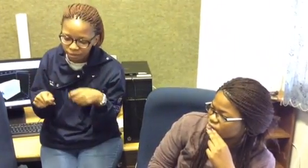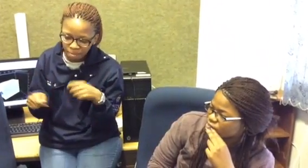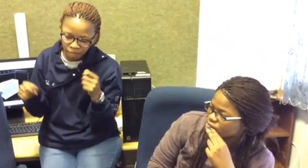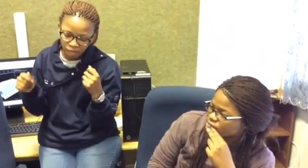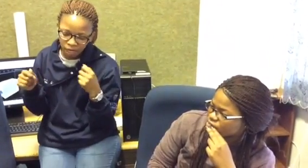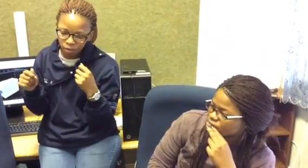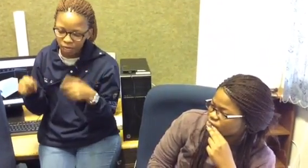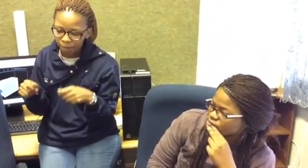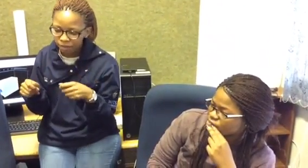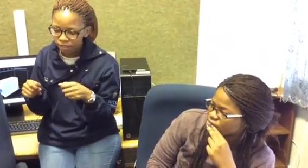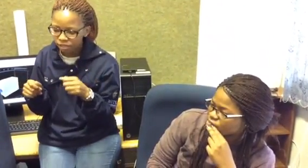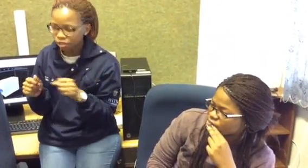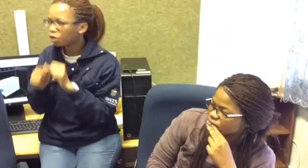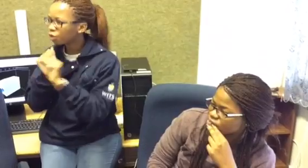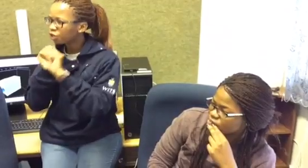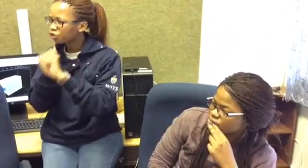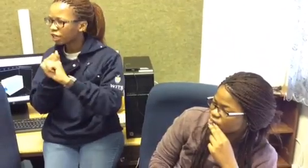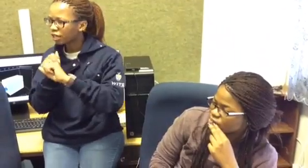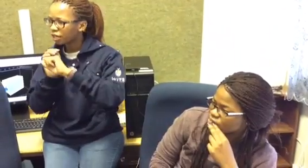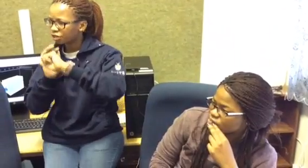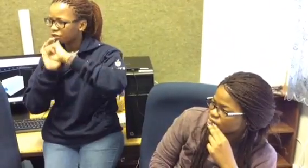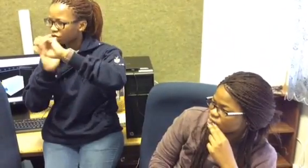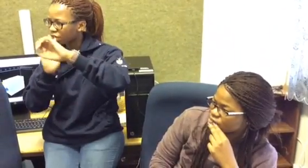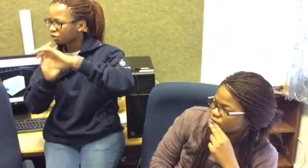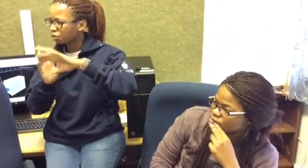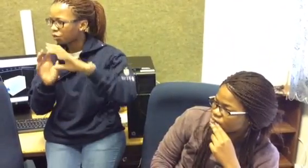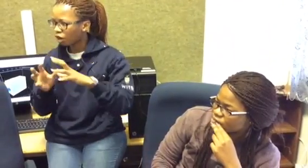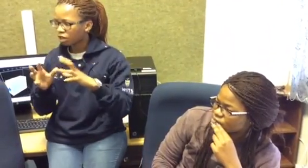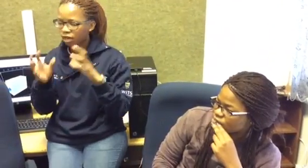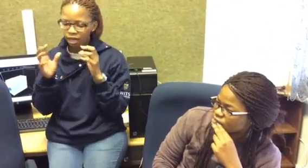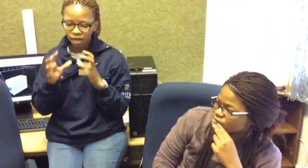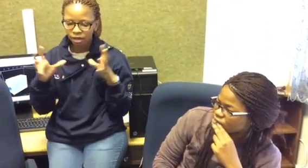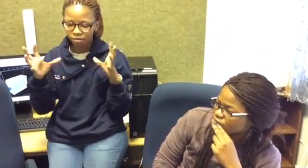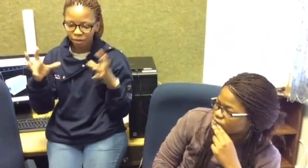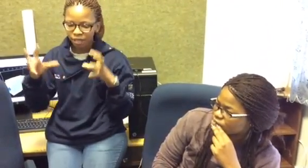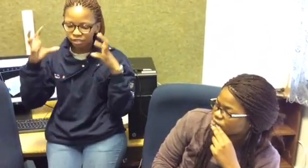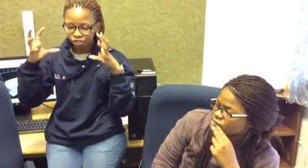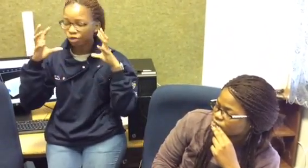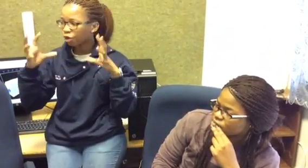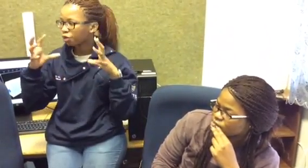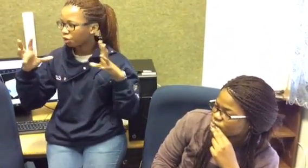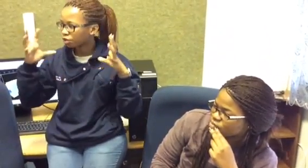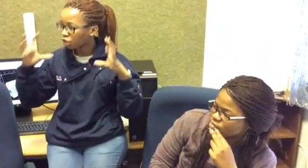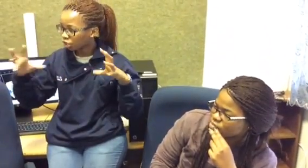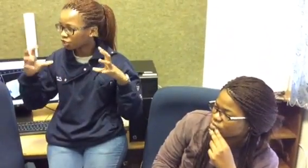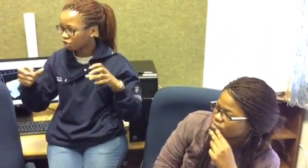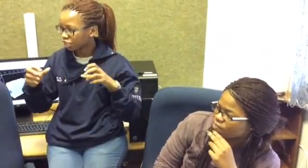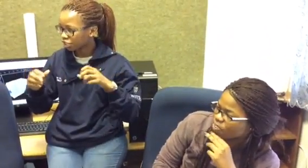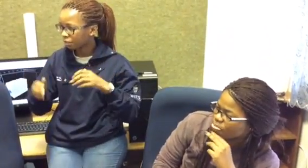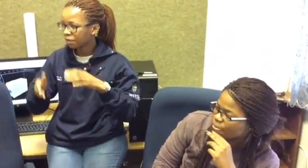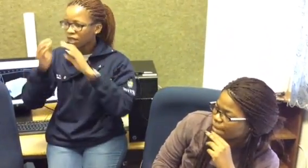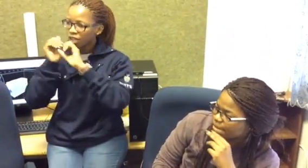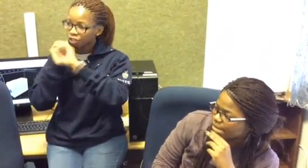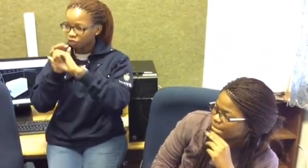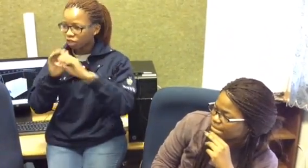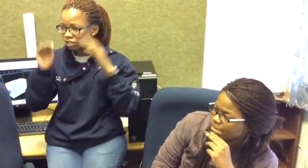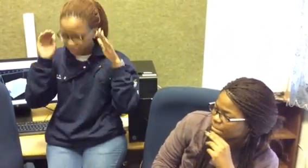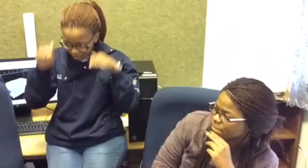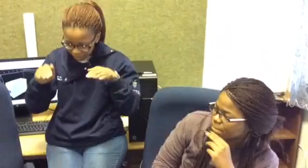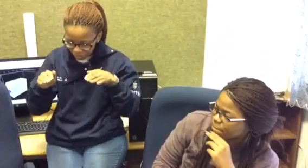what happens is you know when you're drilling and you're drilling through rock imagine just going through a solid structure and you're drilling to get